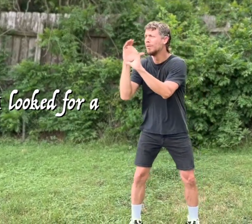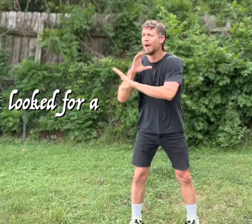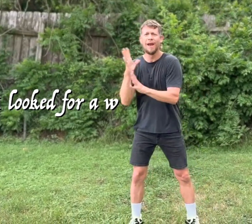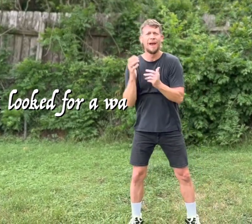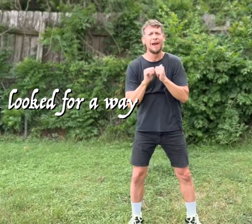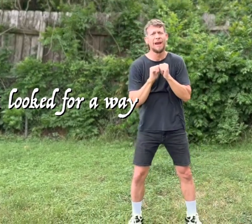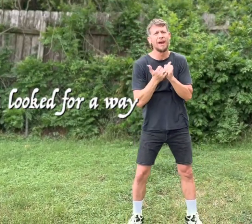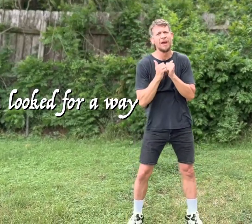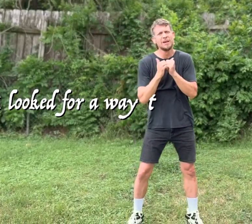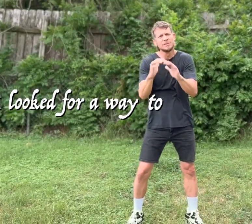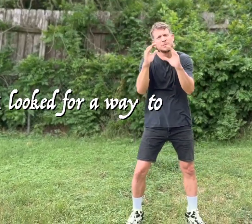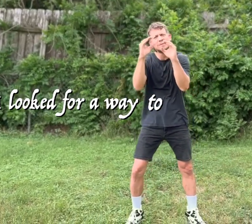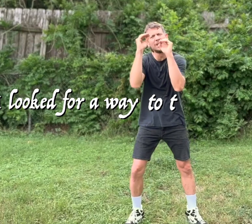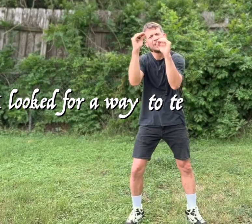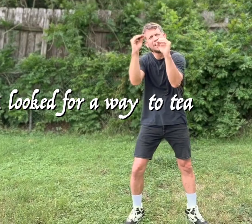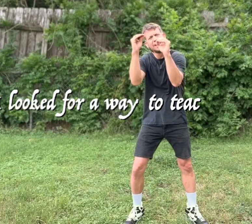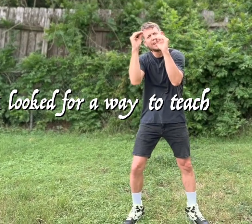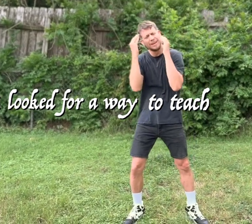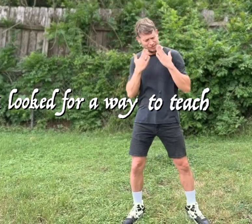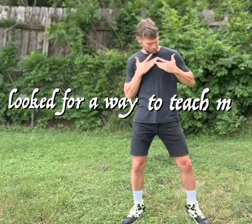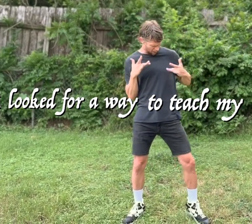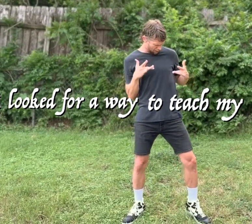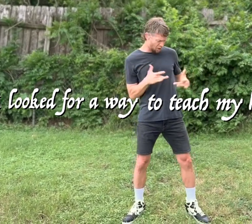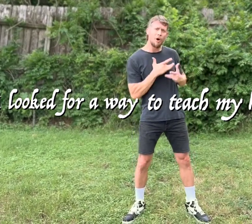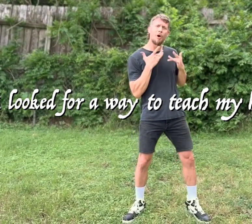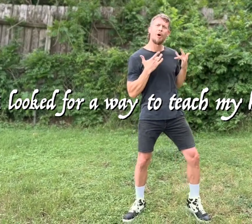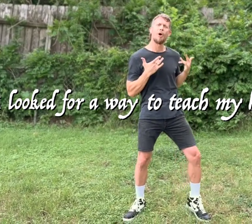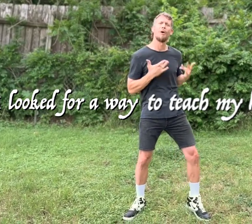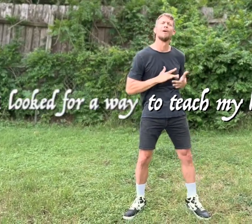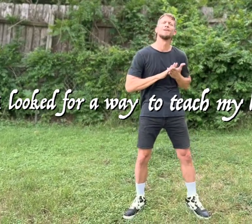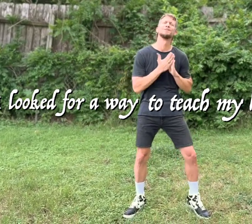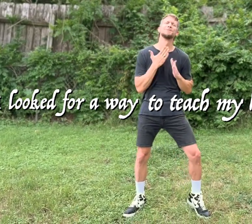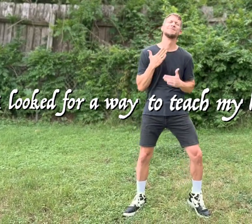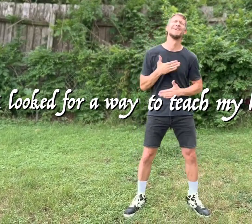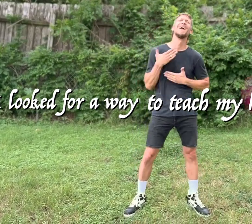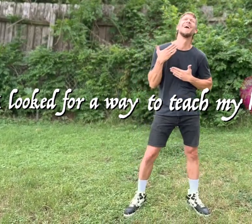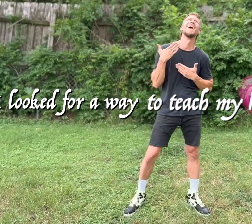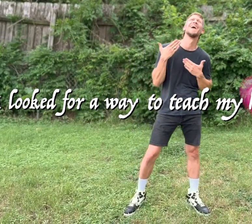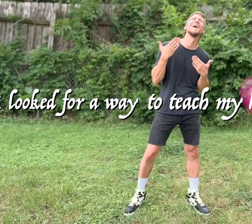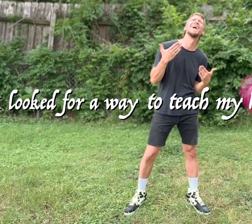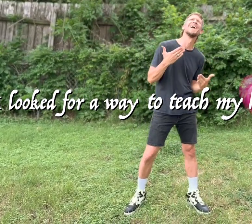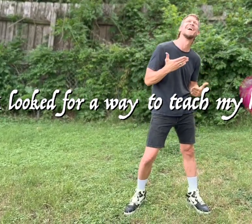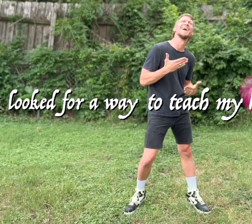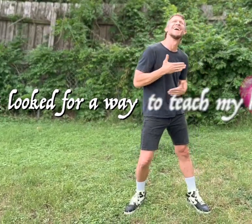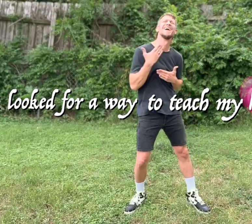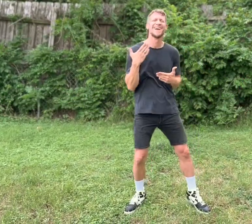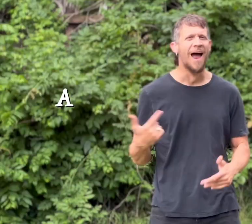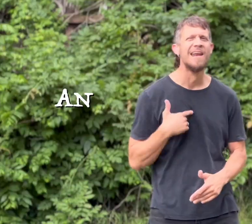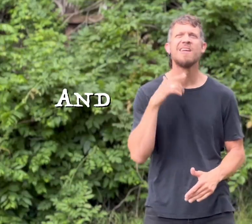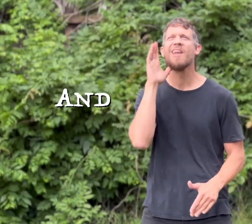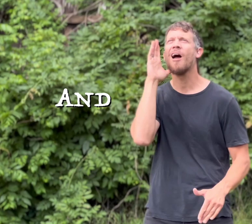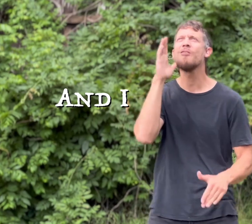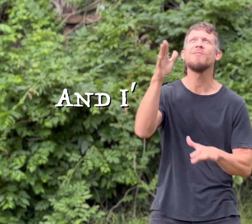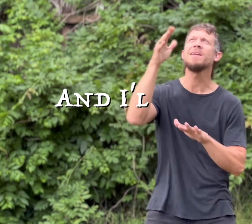way To teach my heart to sing And I'll